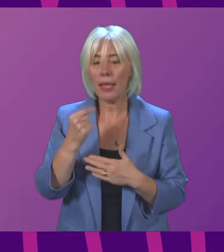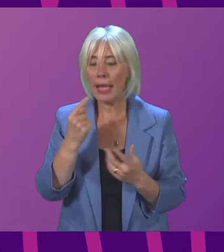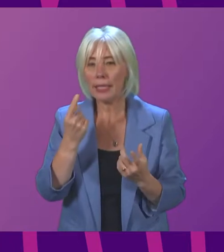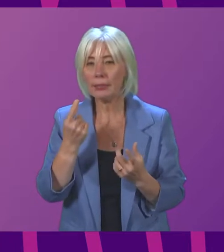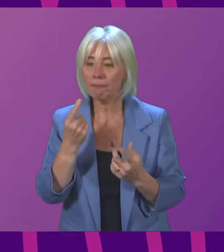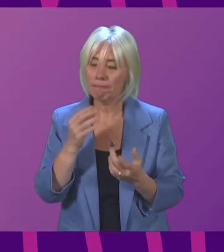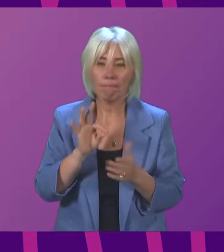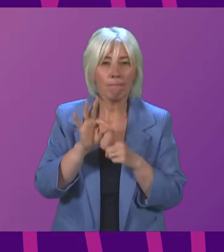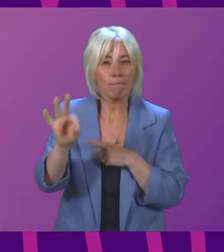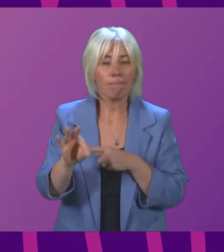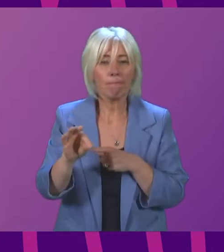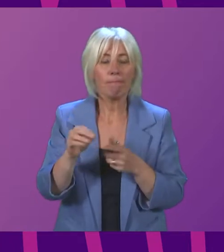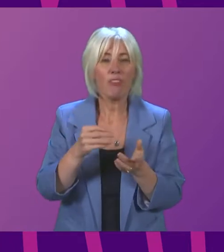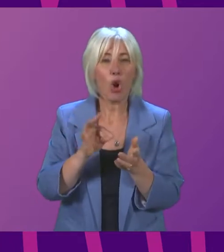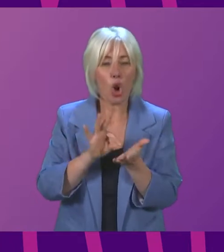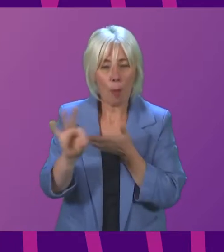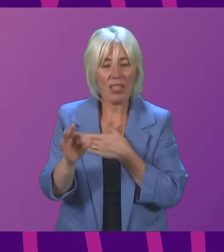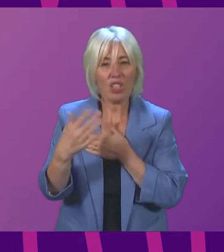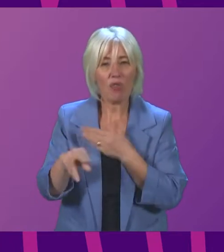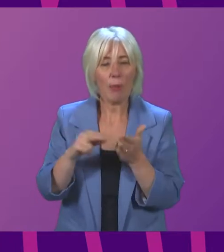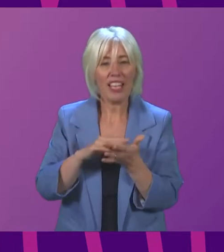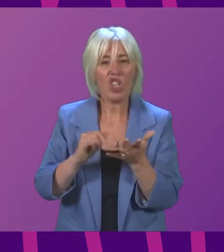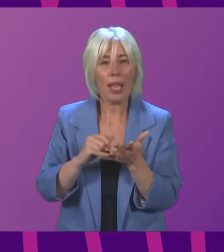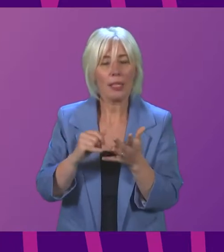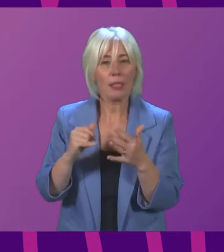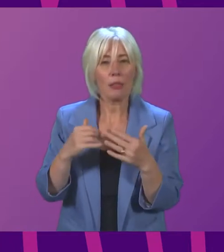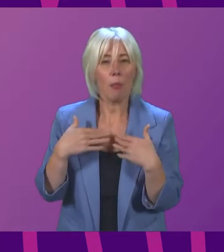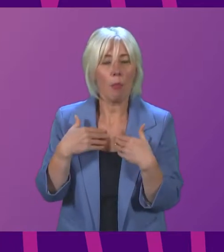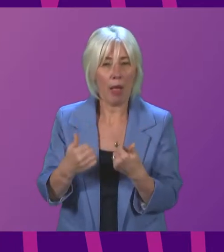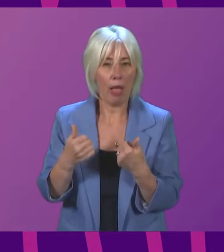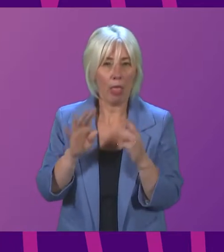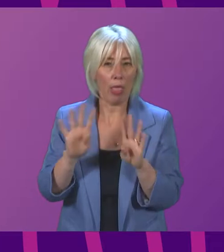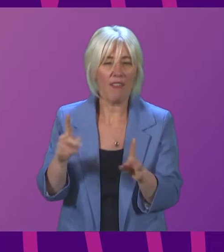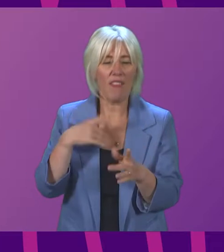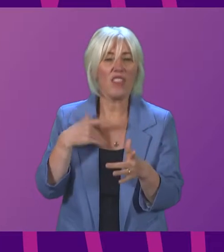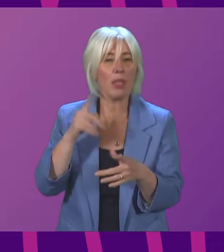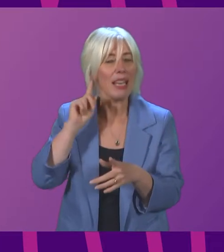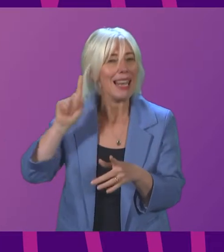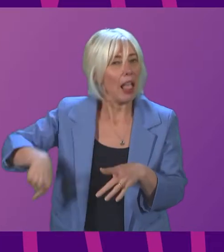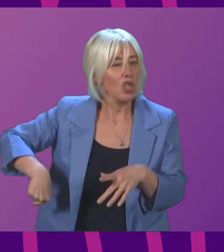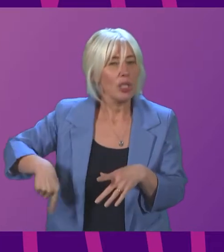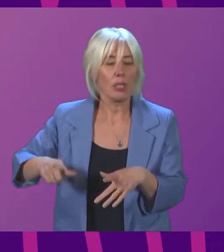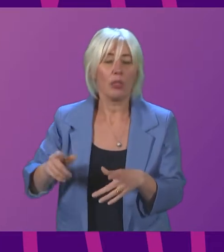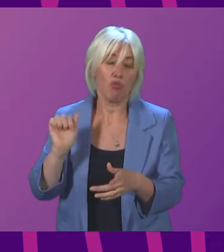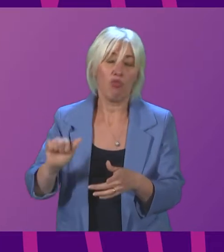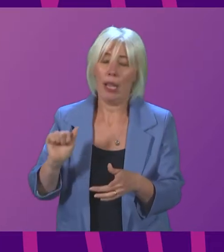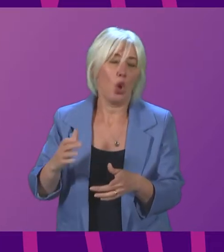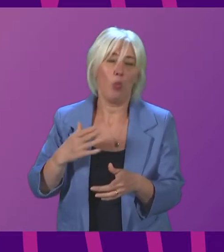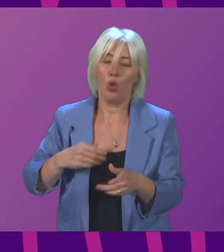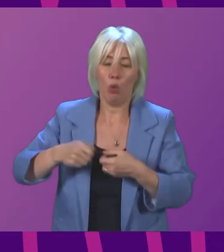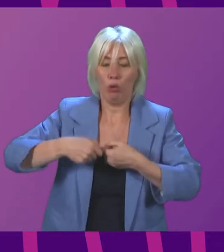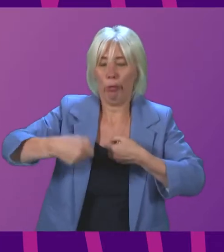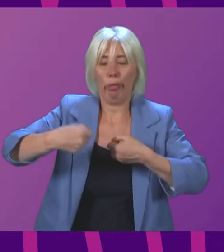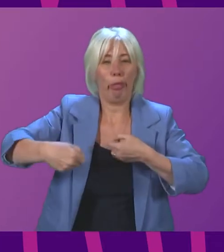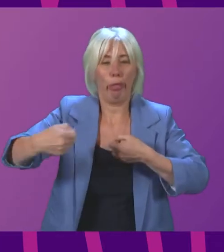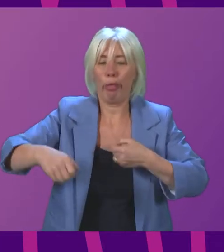compensation from NHS health boards if they feel that there has been negligence. He is right. We would want that to be a lengthy process